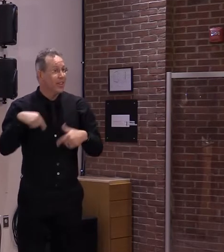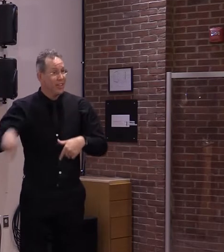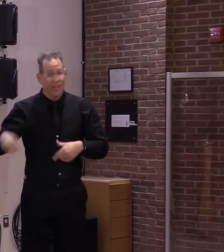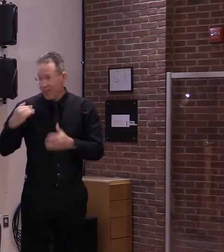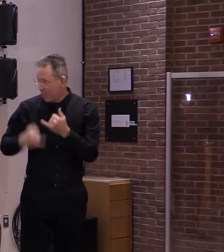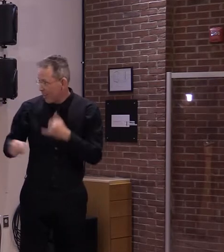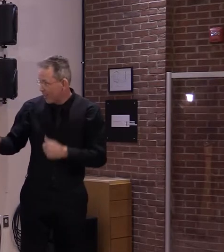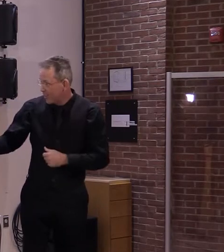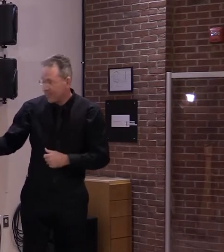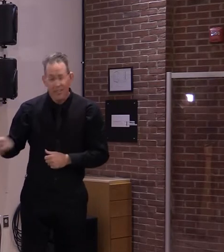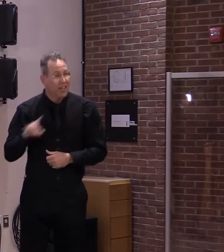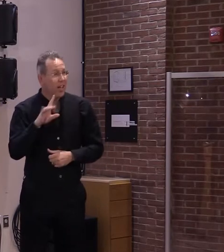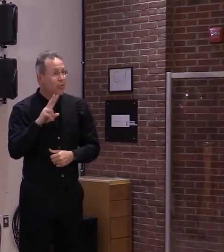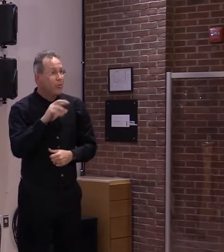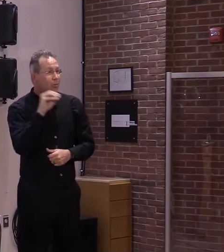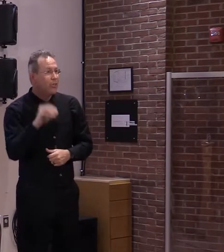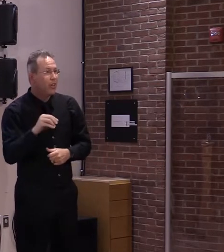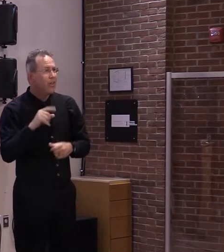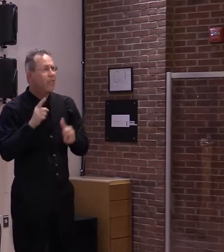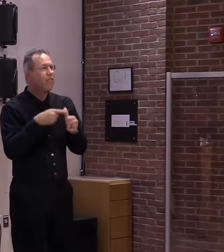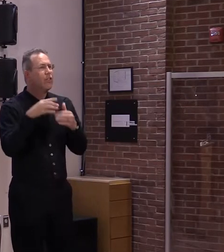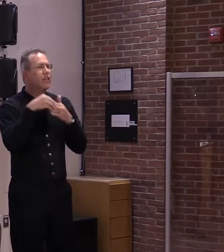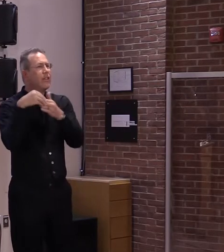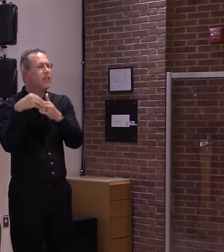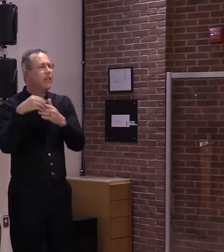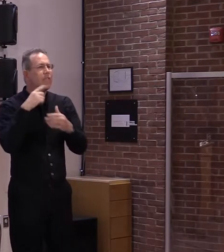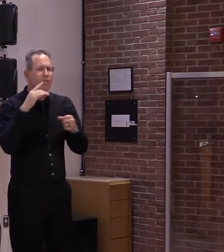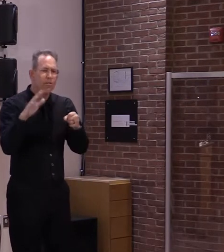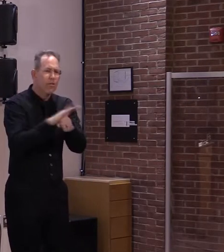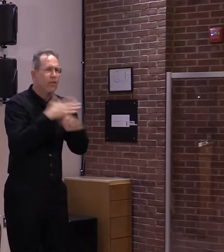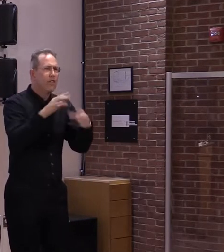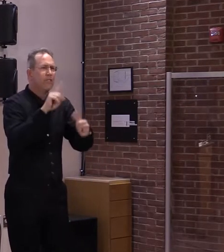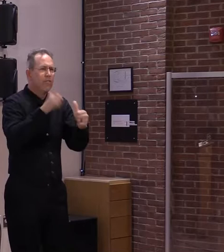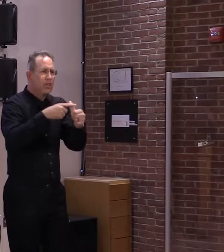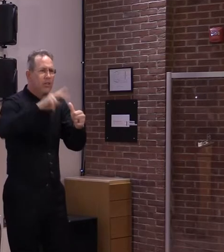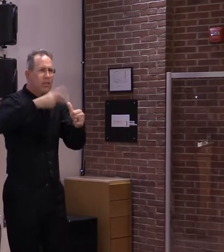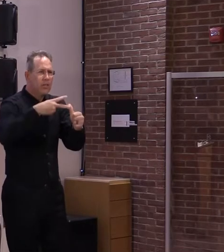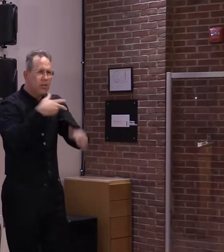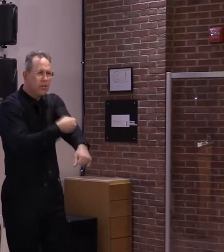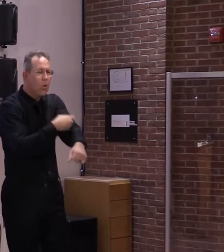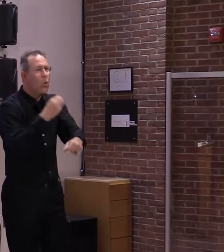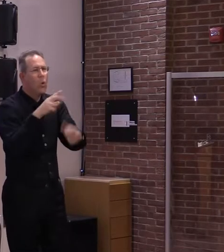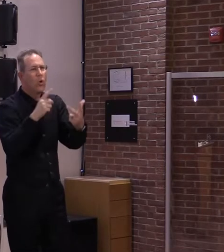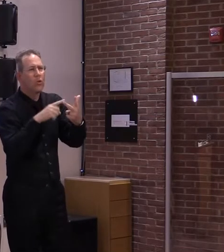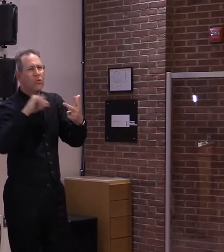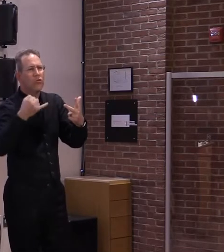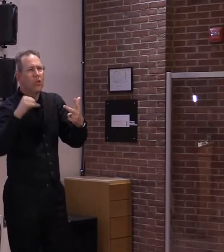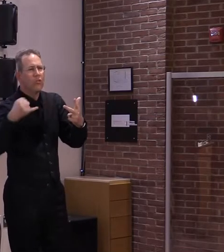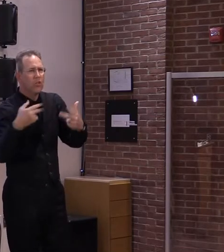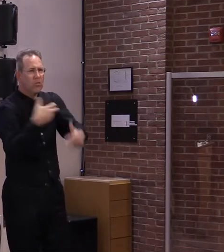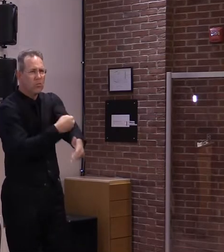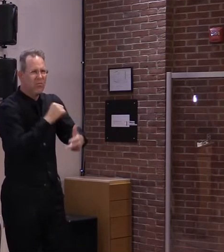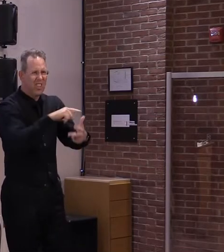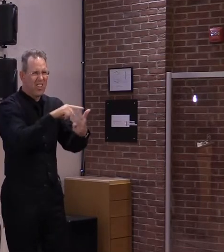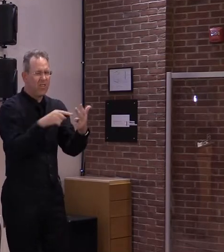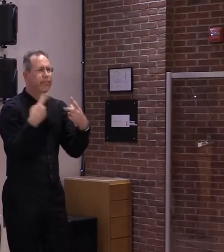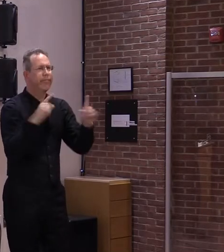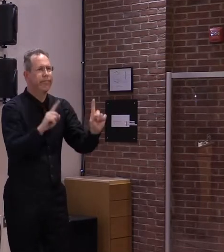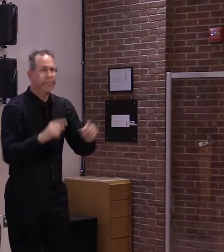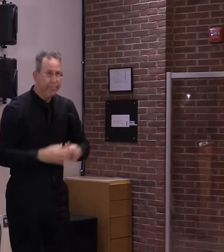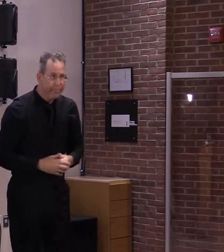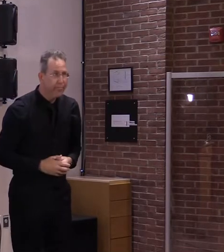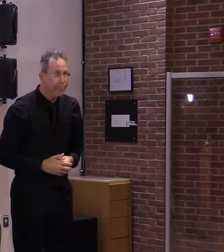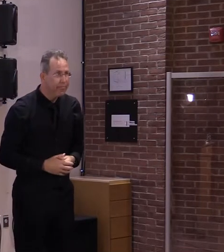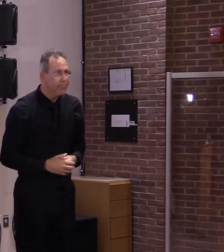65 and older who are now fully vaccinated, standing at 82.8%. So these numbers are